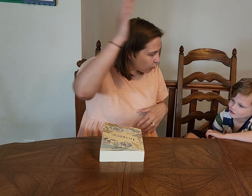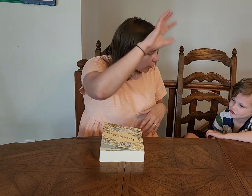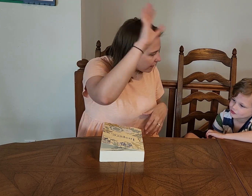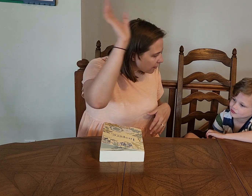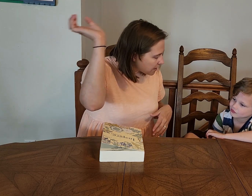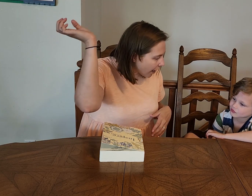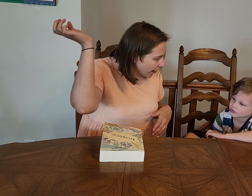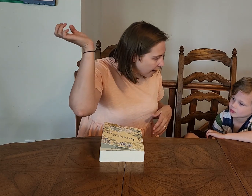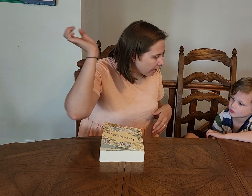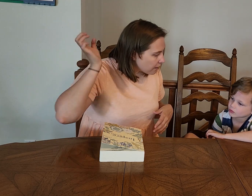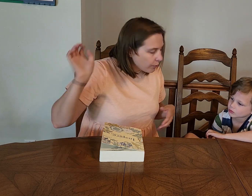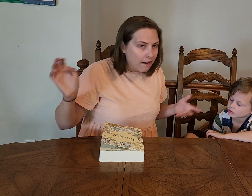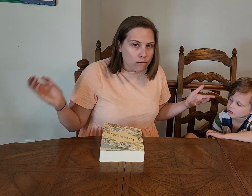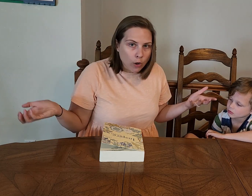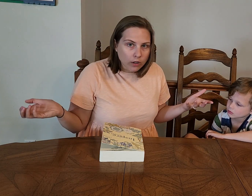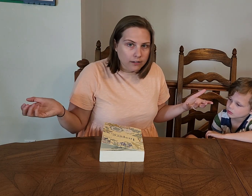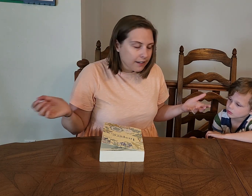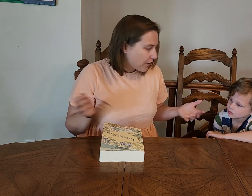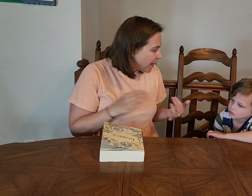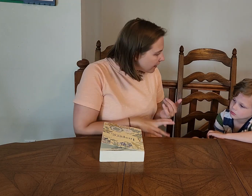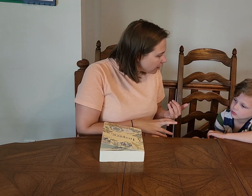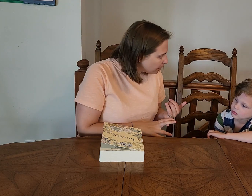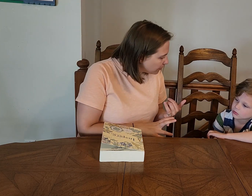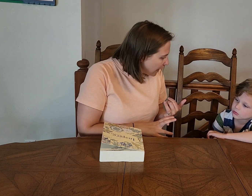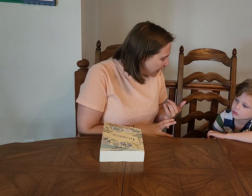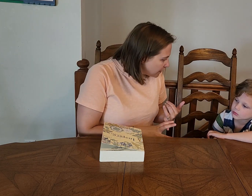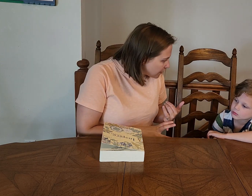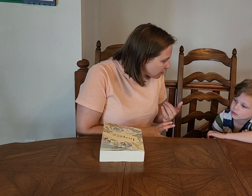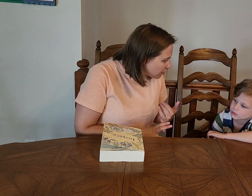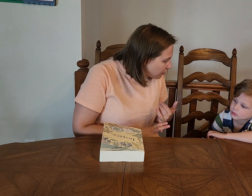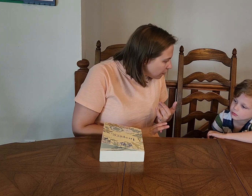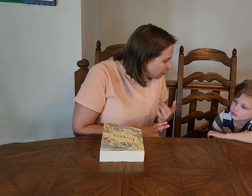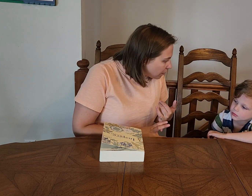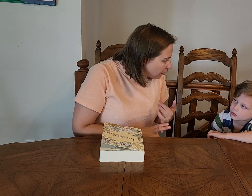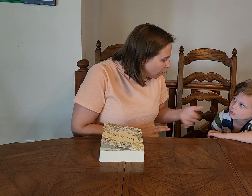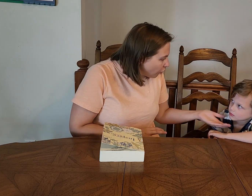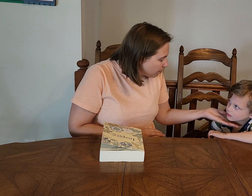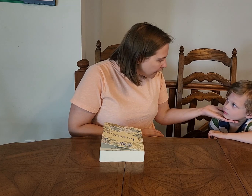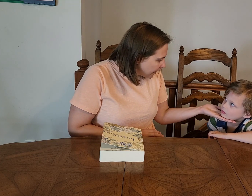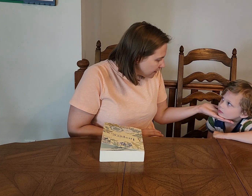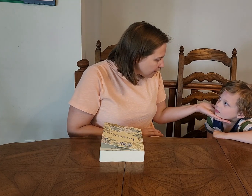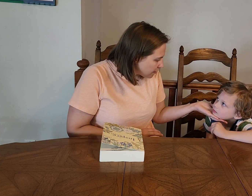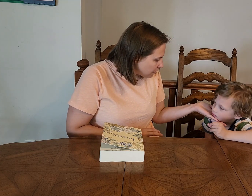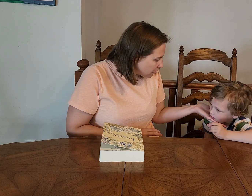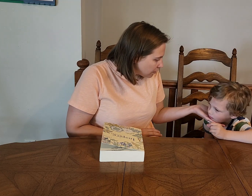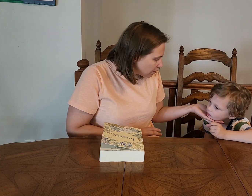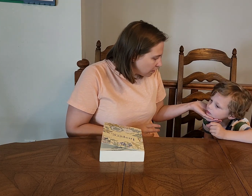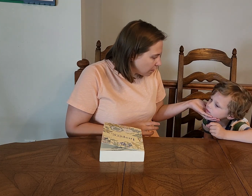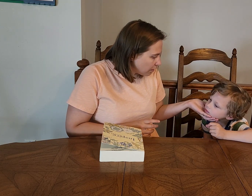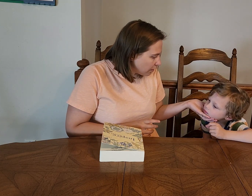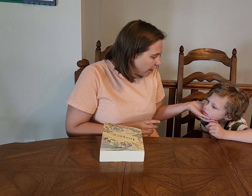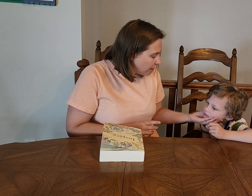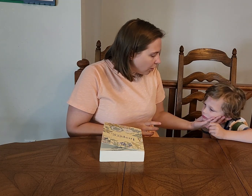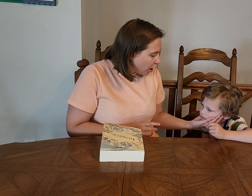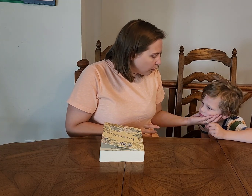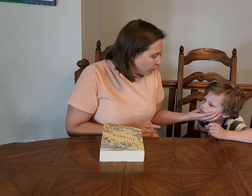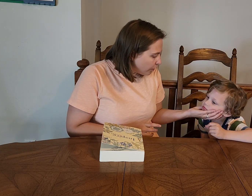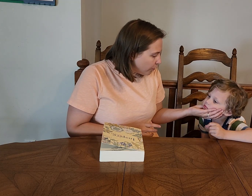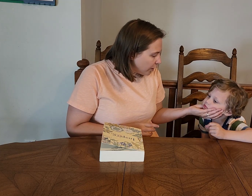didn't create the sky, they would have nowhere to live. And the plants, all the plants, then God, they